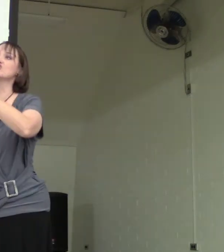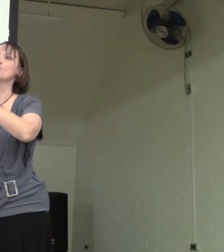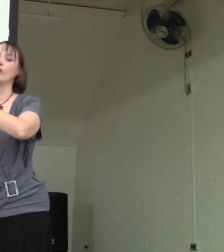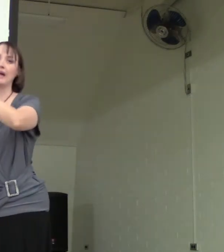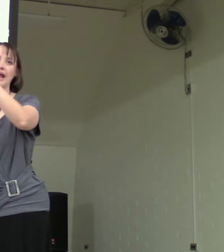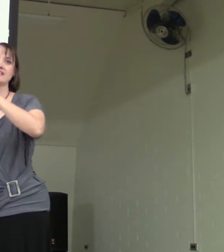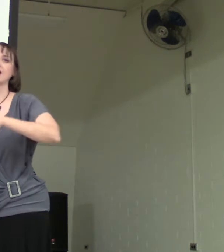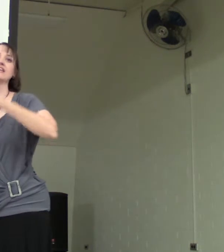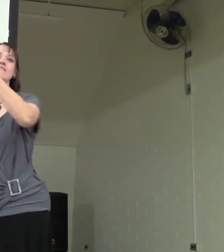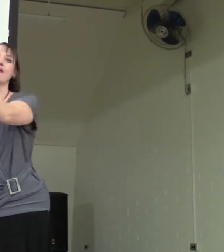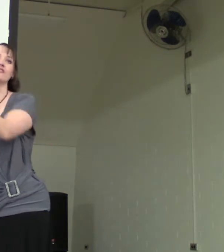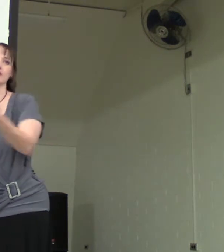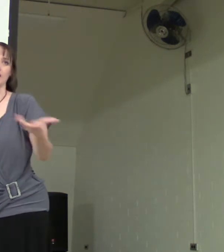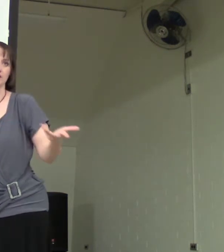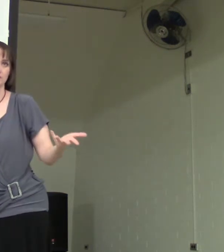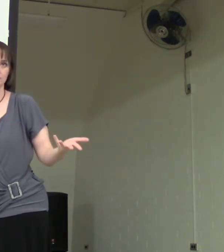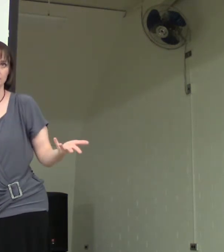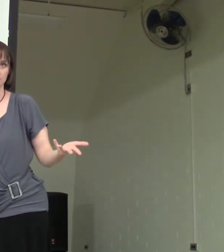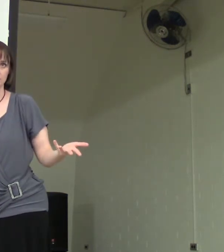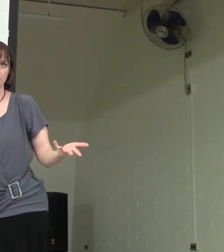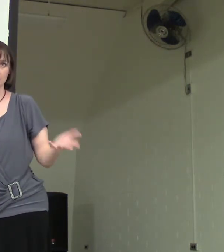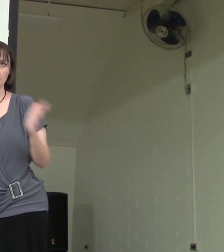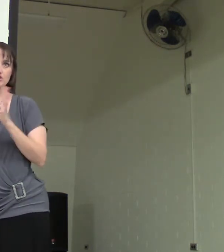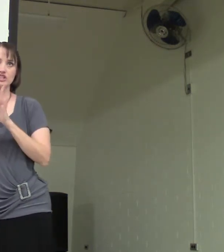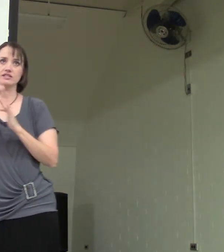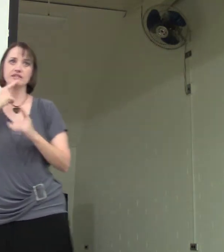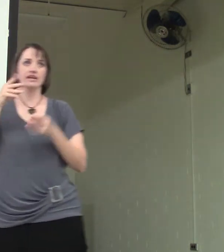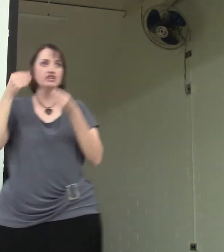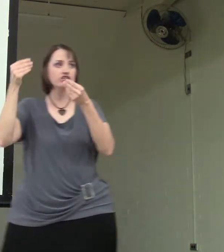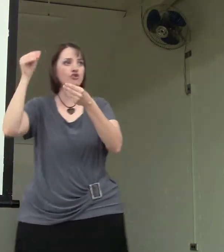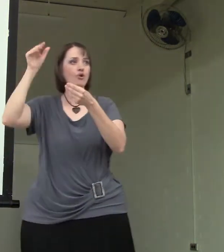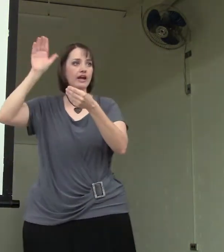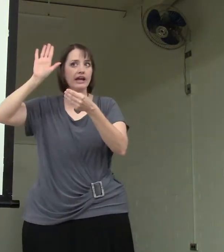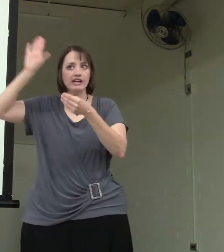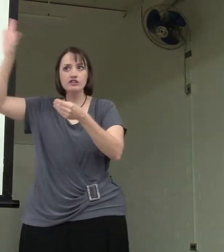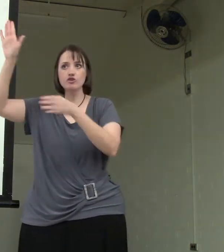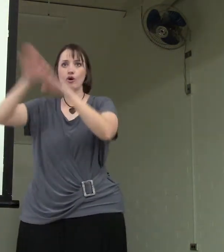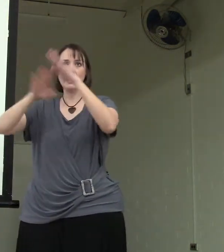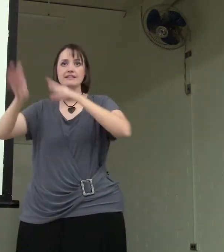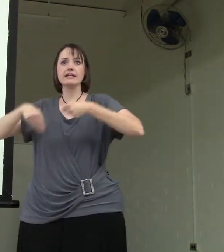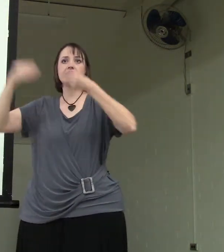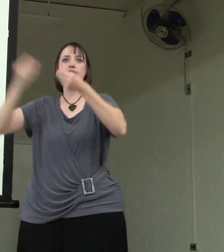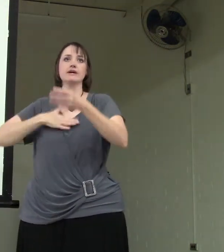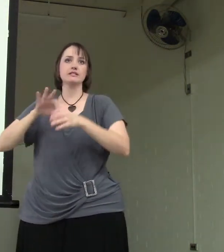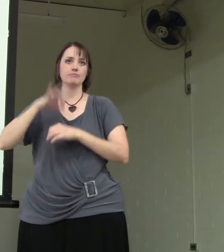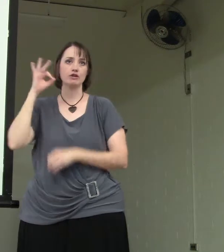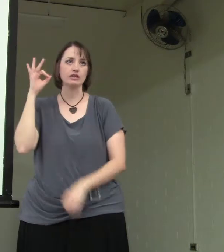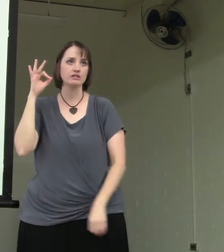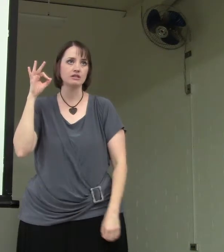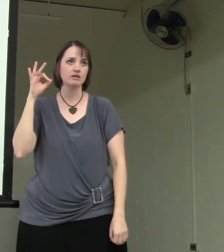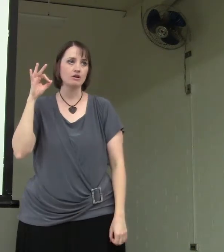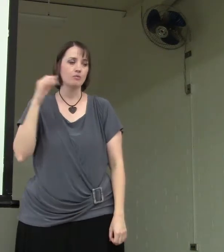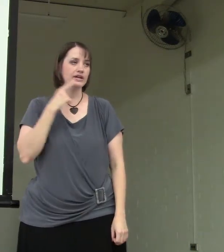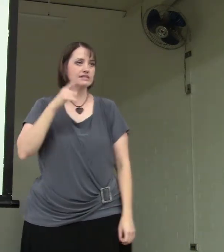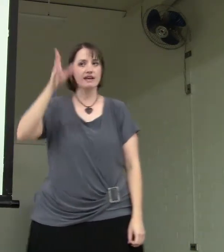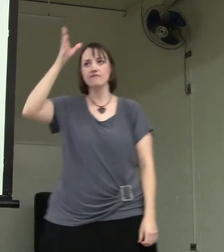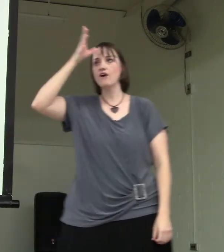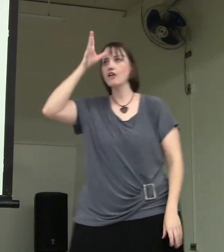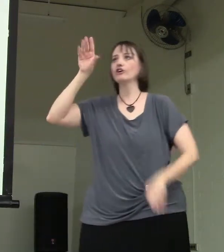your hands I give everything. Like Jesus said, into your hands I give my spirit. We can say, Father,